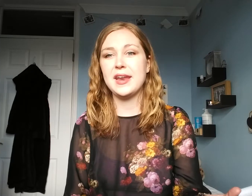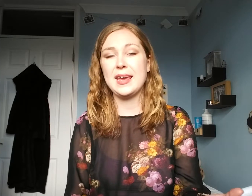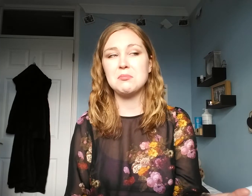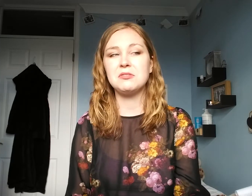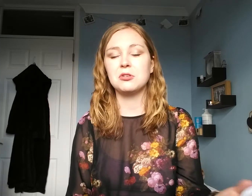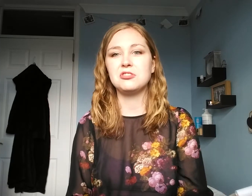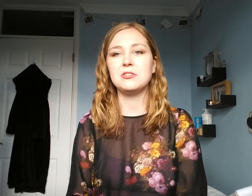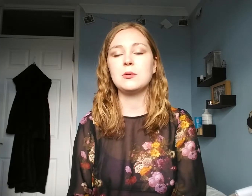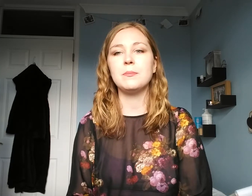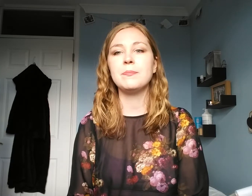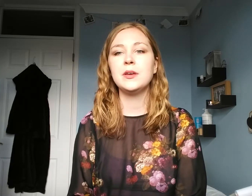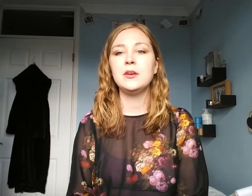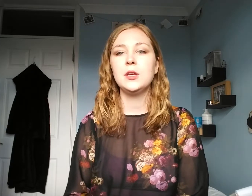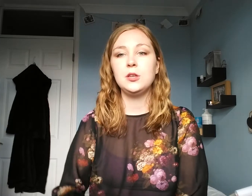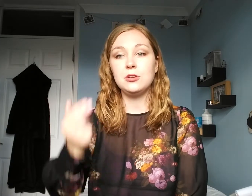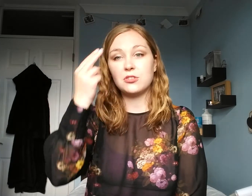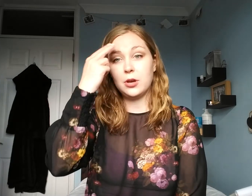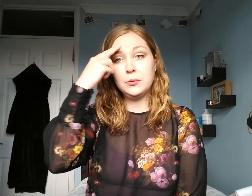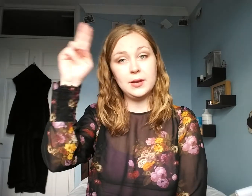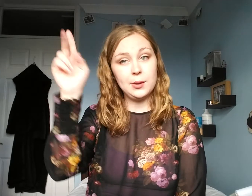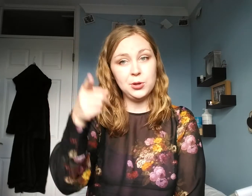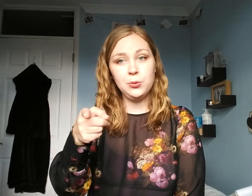name, I forgot to do that one, just go name you.